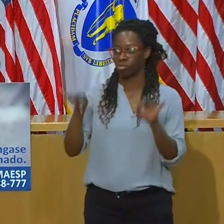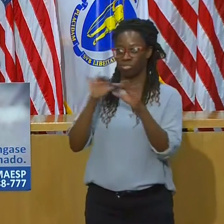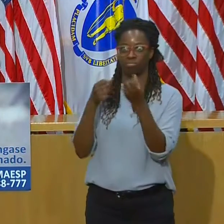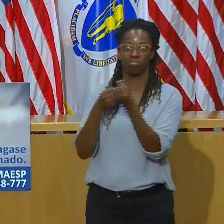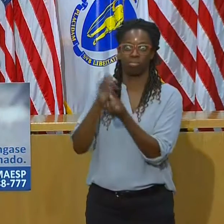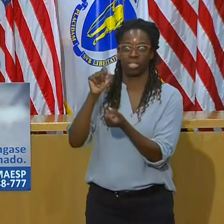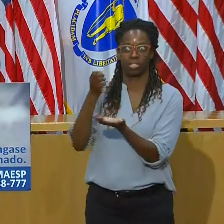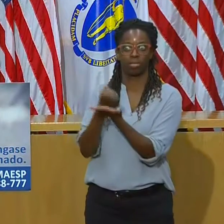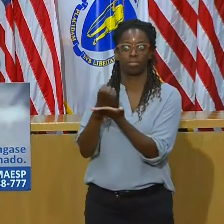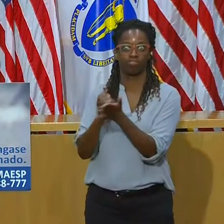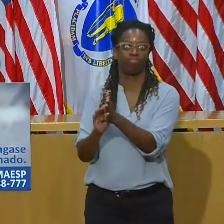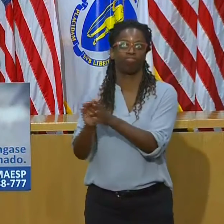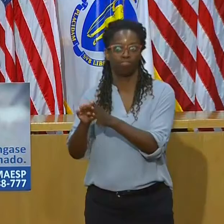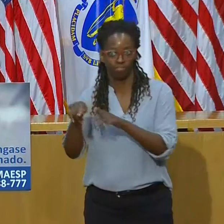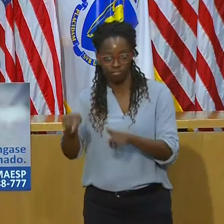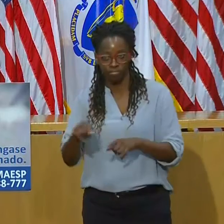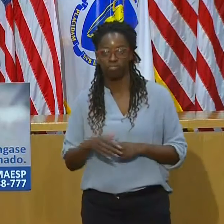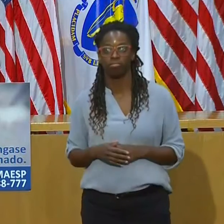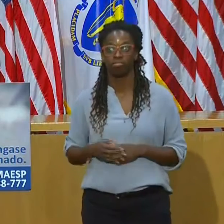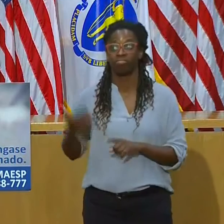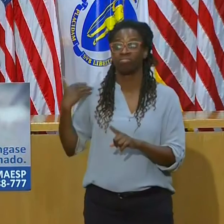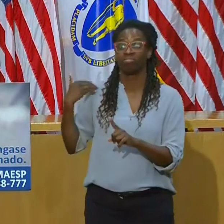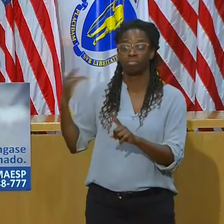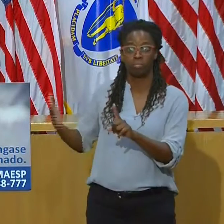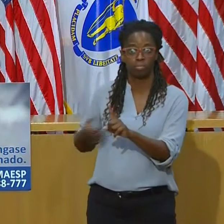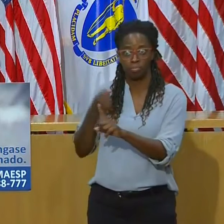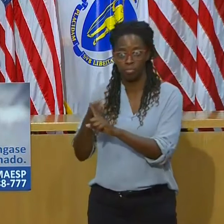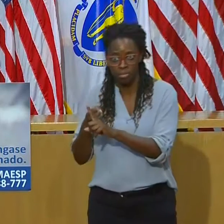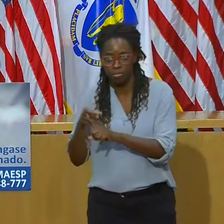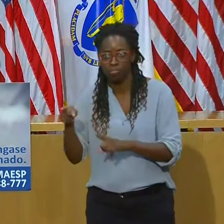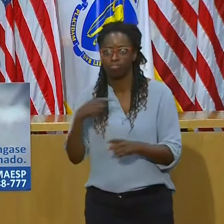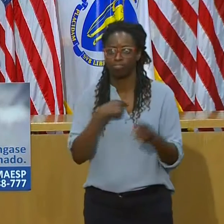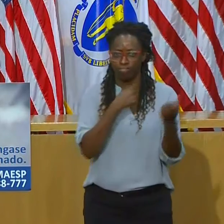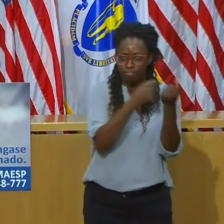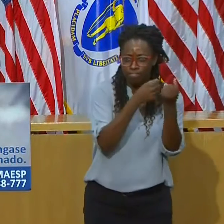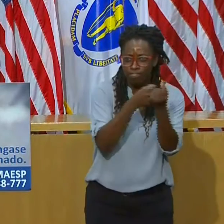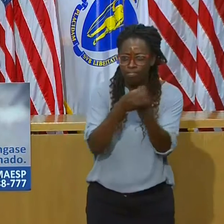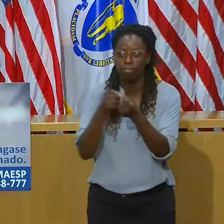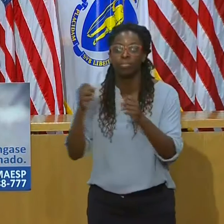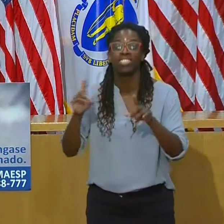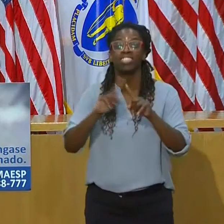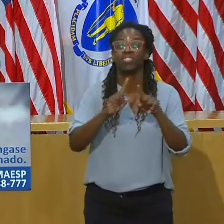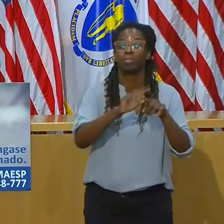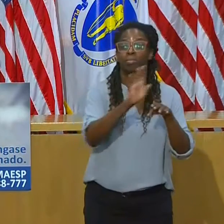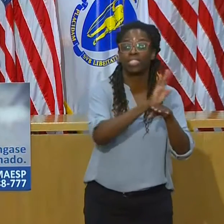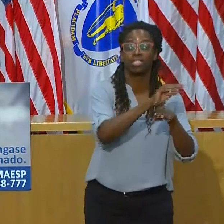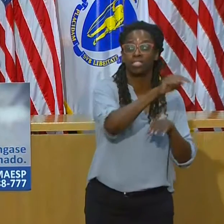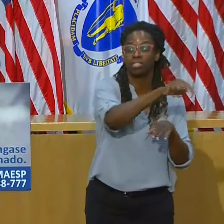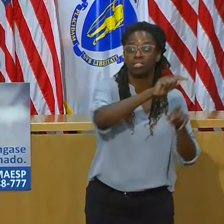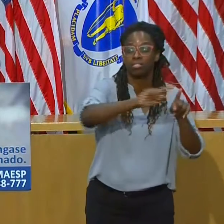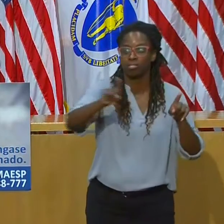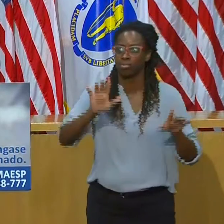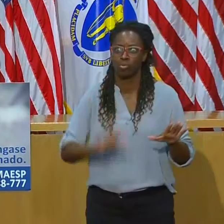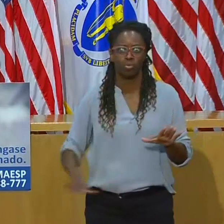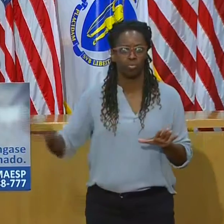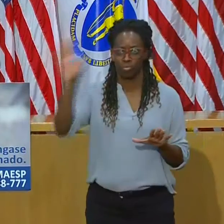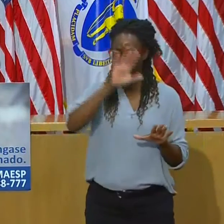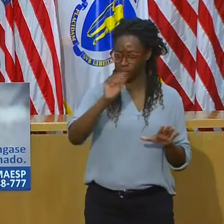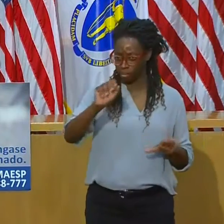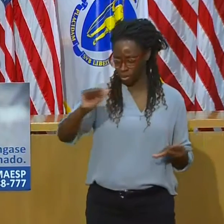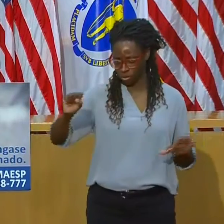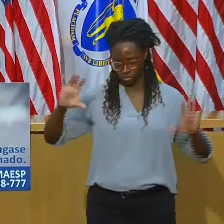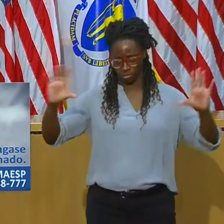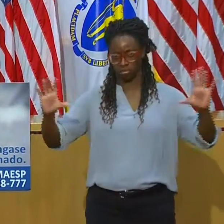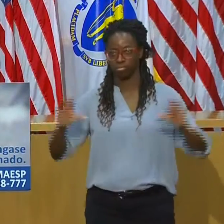pandemic began, we've worked to support every industry in every corner of our Commonwealth. Early on, we made $20